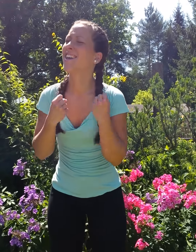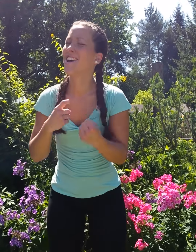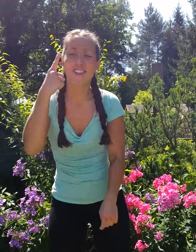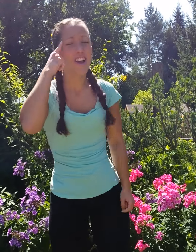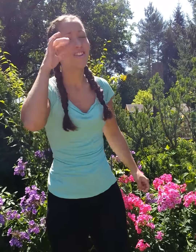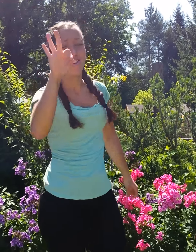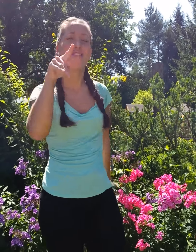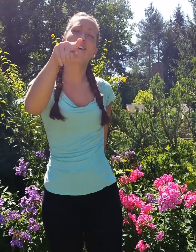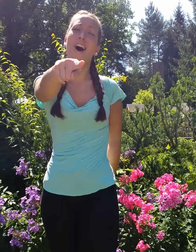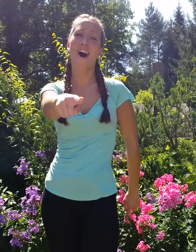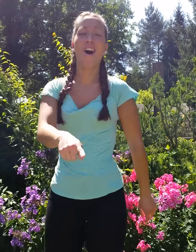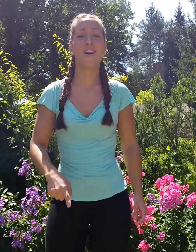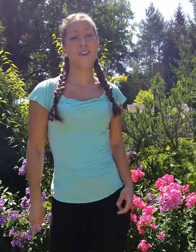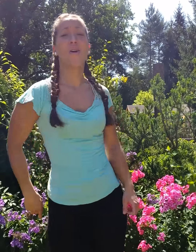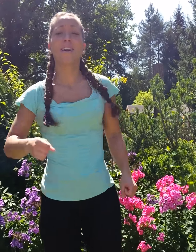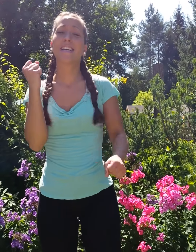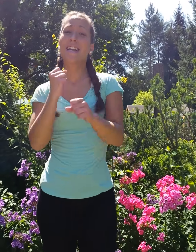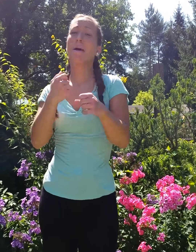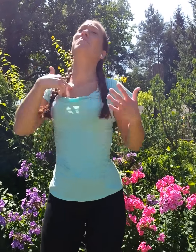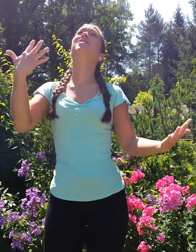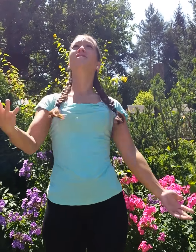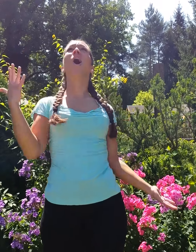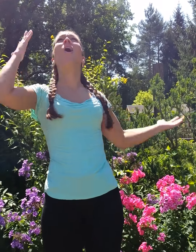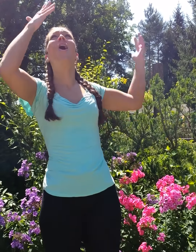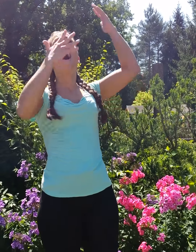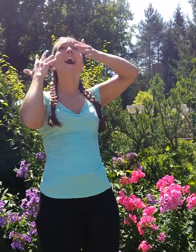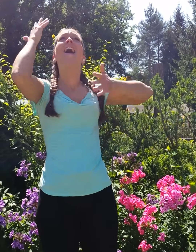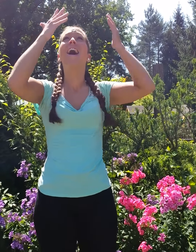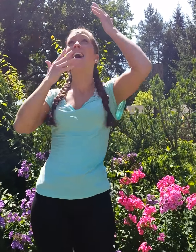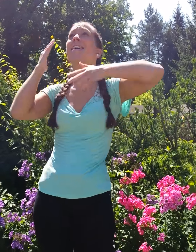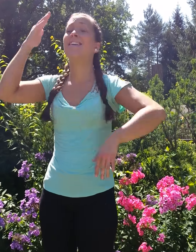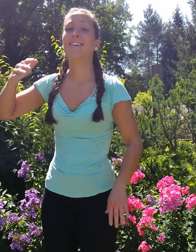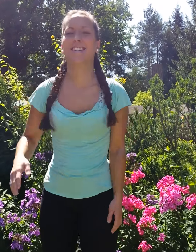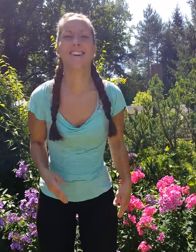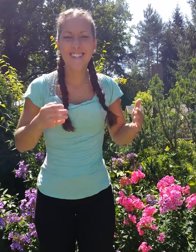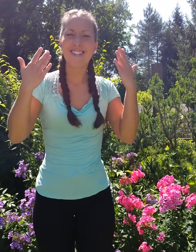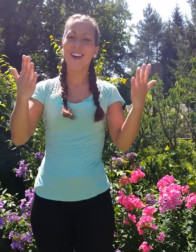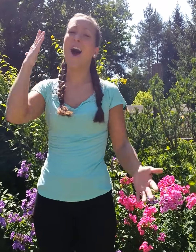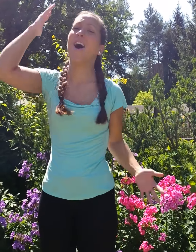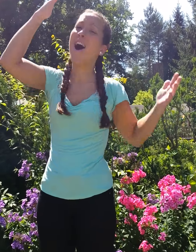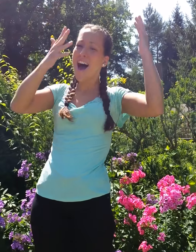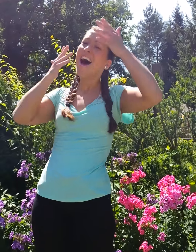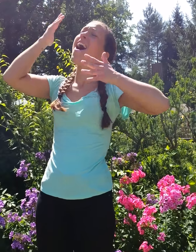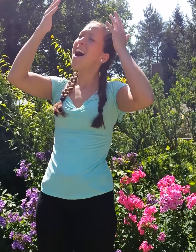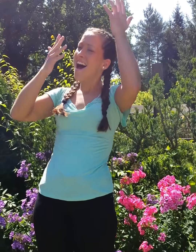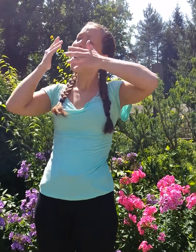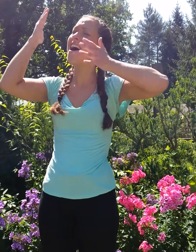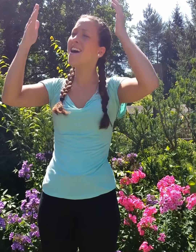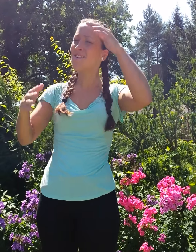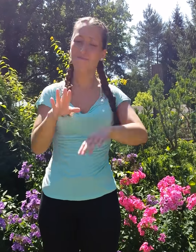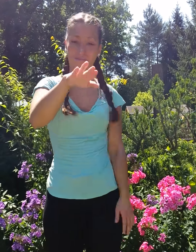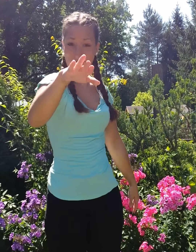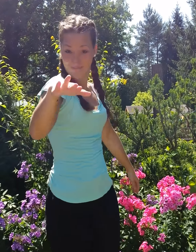Oh, just the thought of you gets me so high, so high.